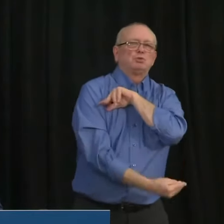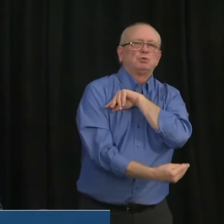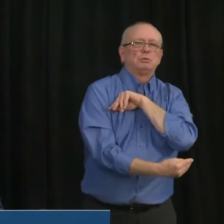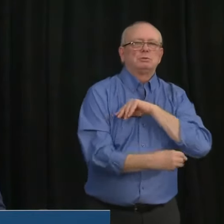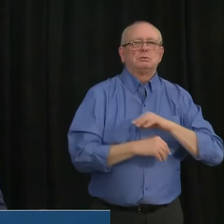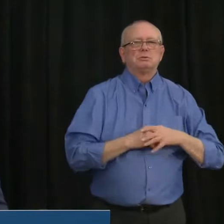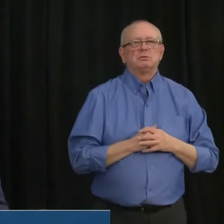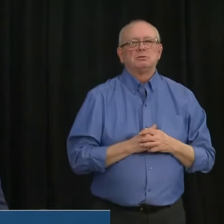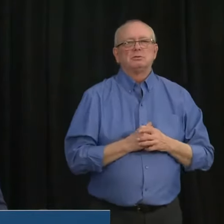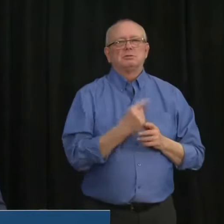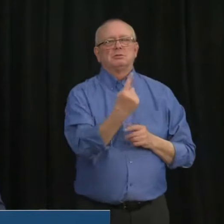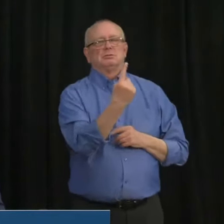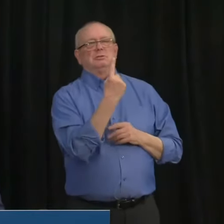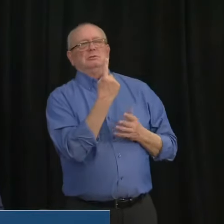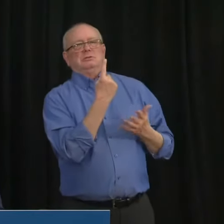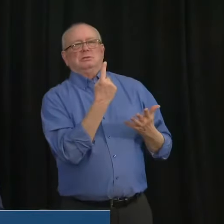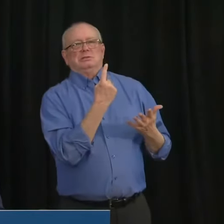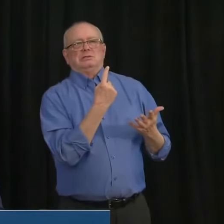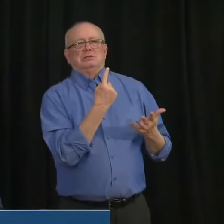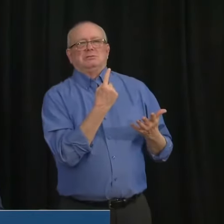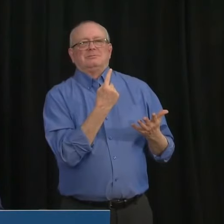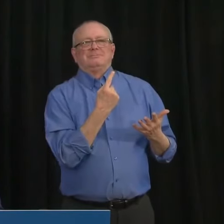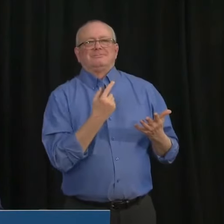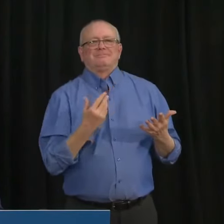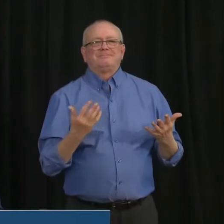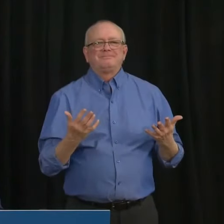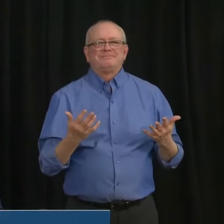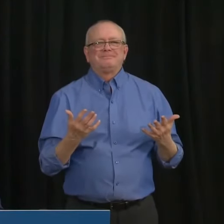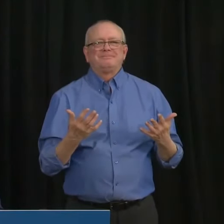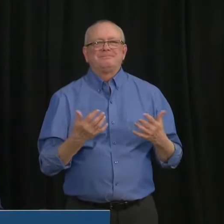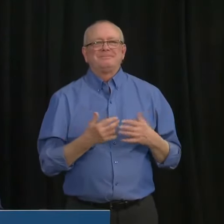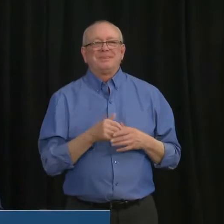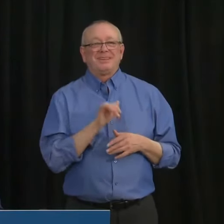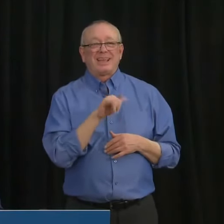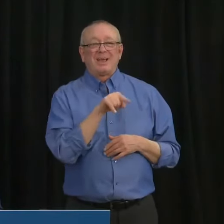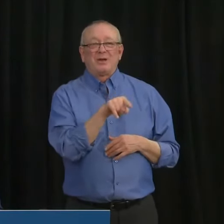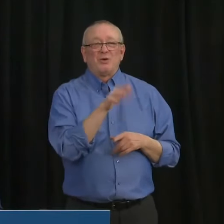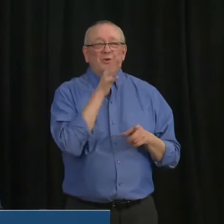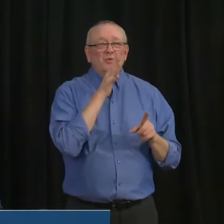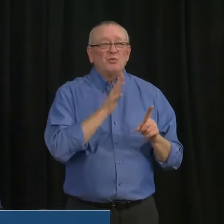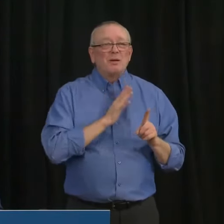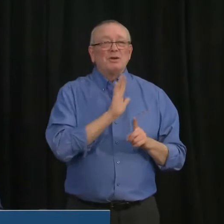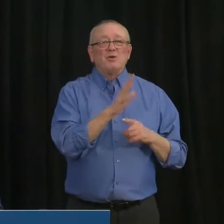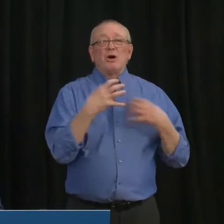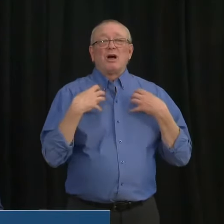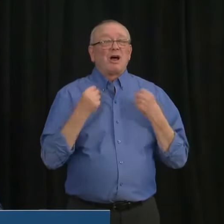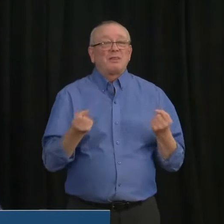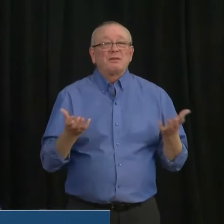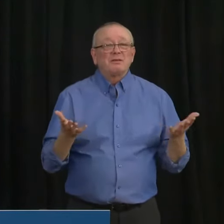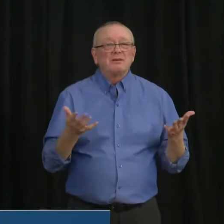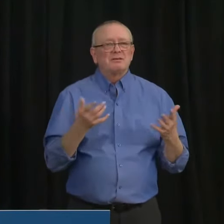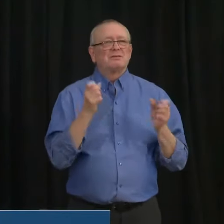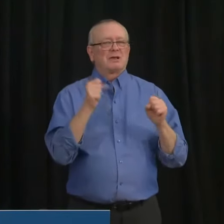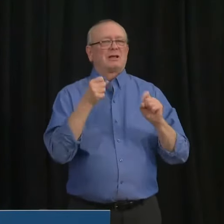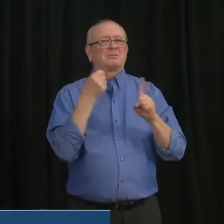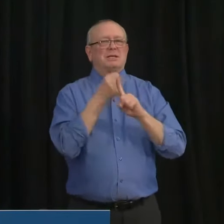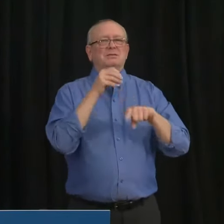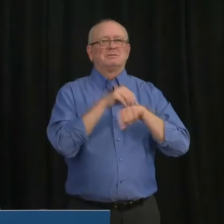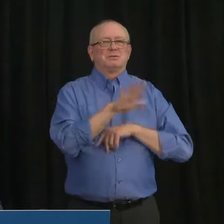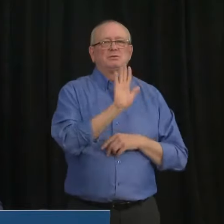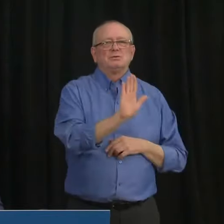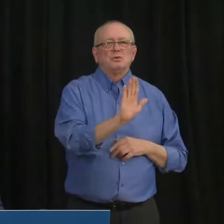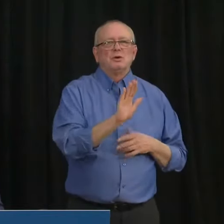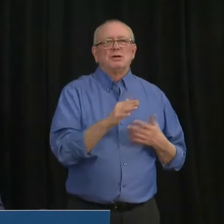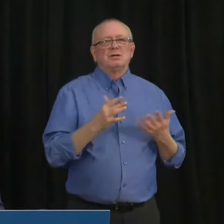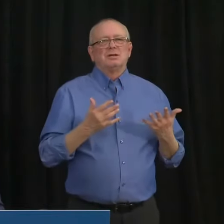So, you tell me what the, the, the health consequences are for that woman and her family. So, I, I think we need to be a,